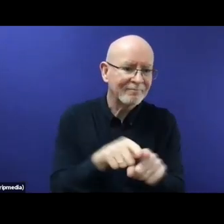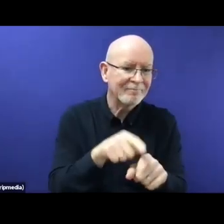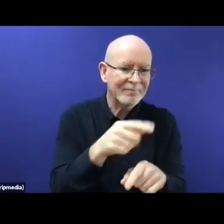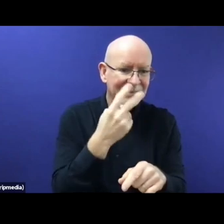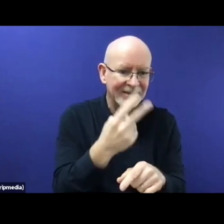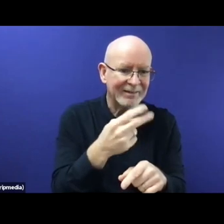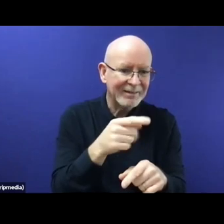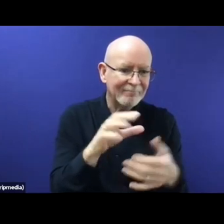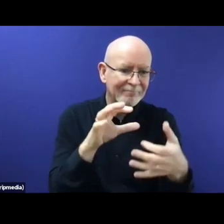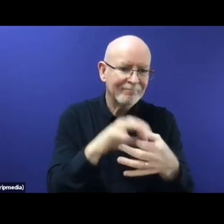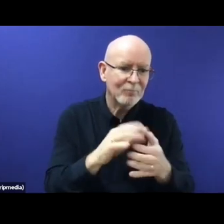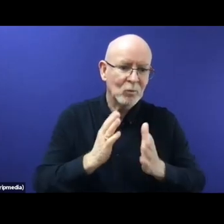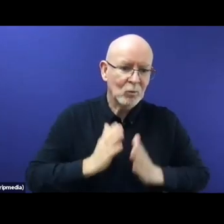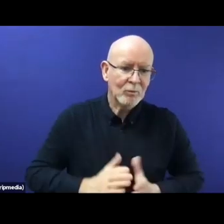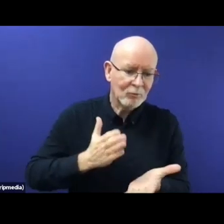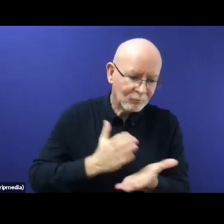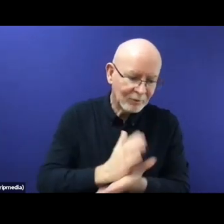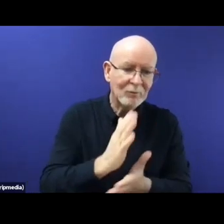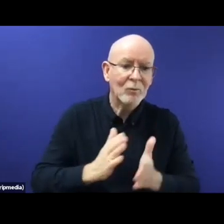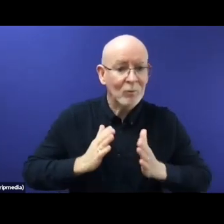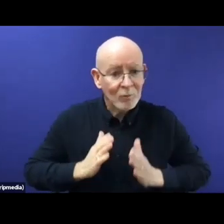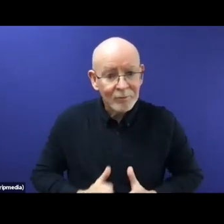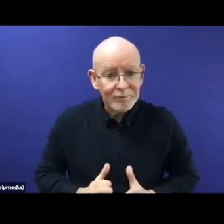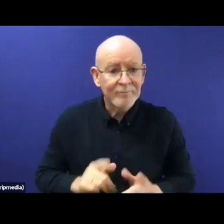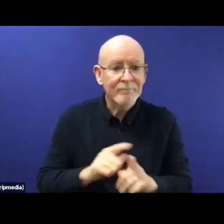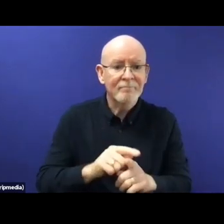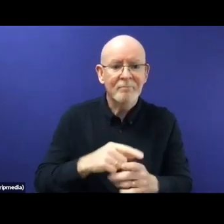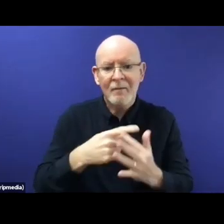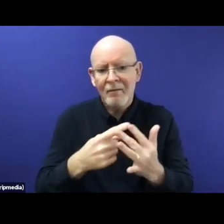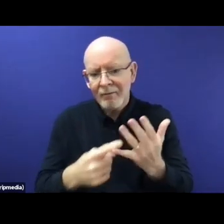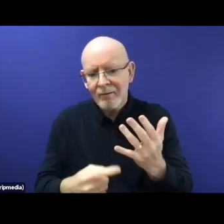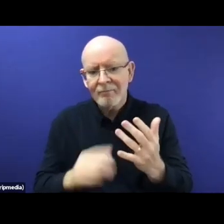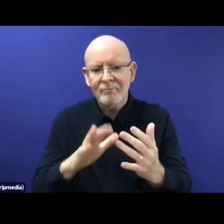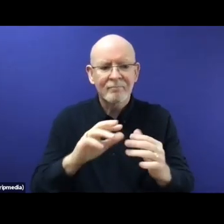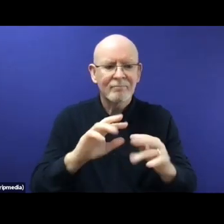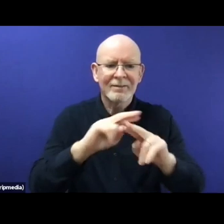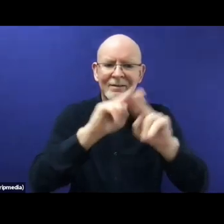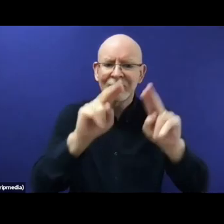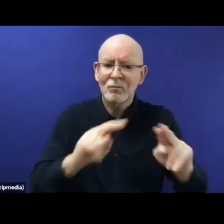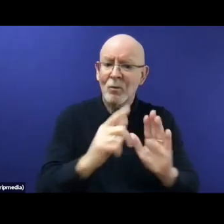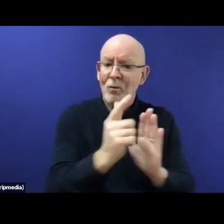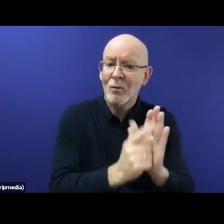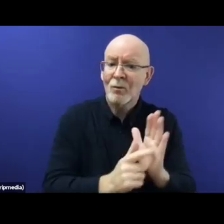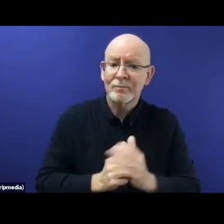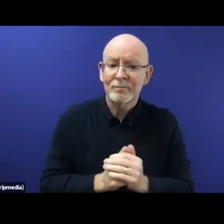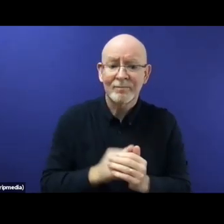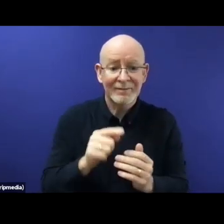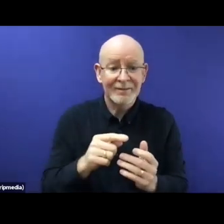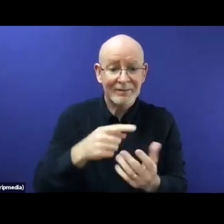responsibility sharing, which certainly is a relevant criterion for assessing EU policies,